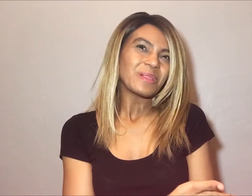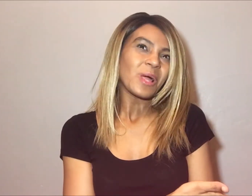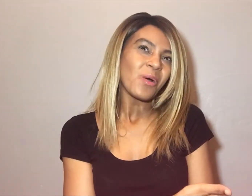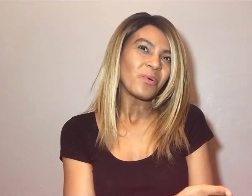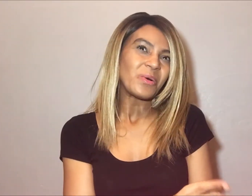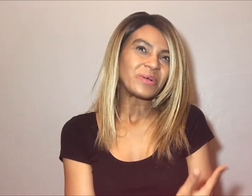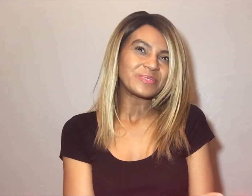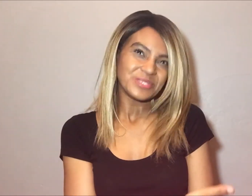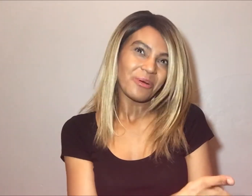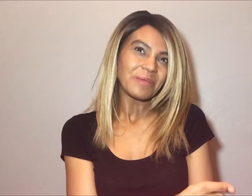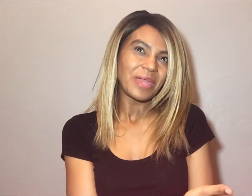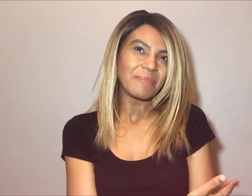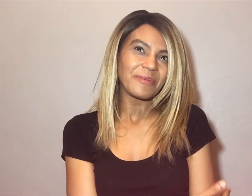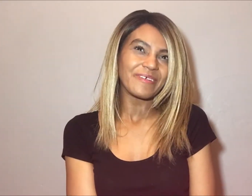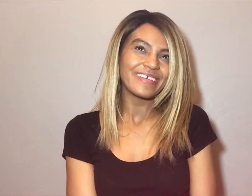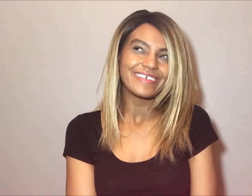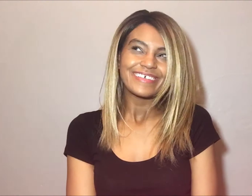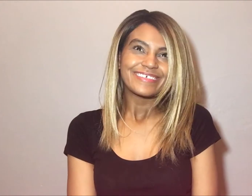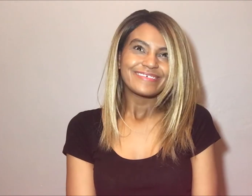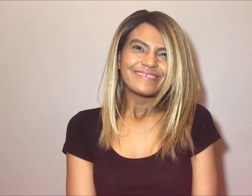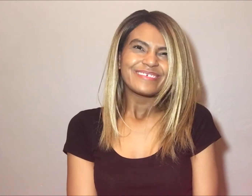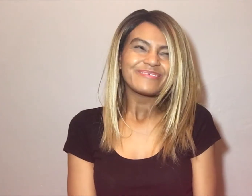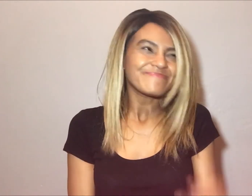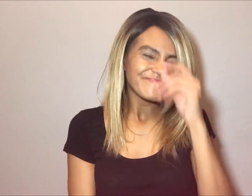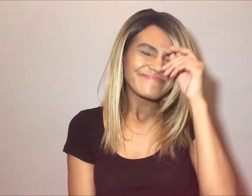We're low on toilet paper.